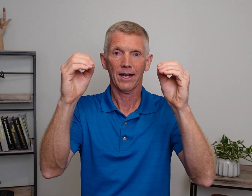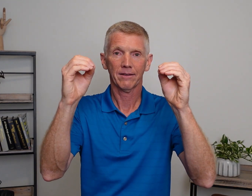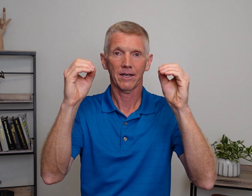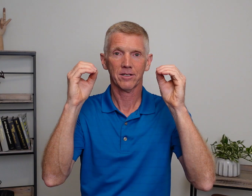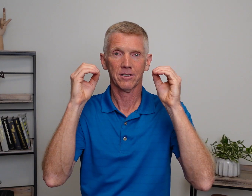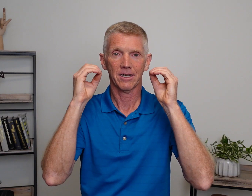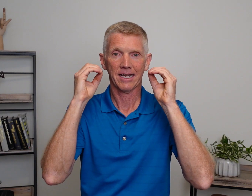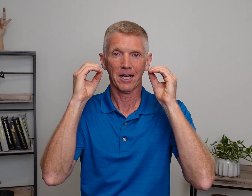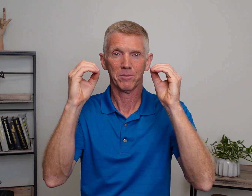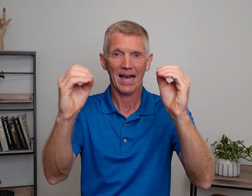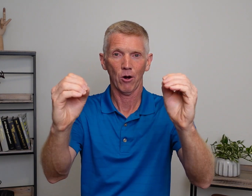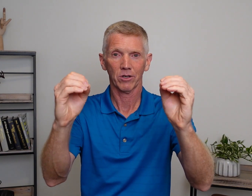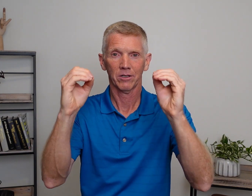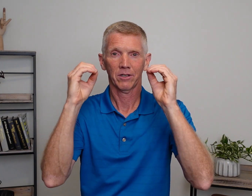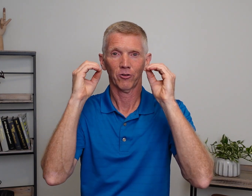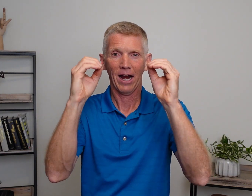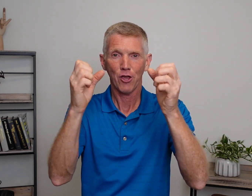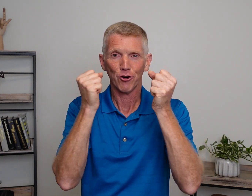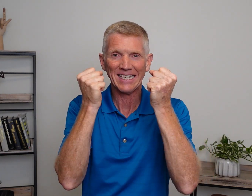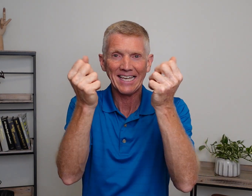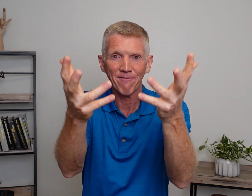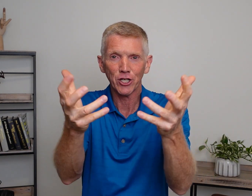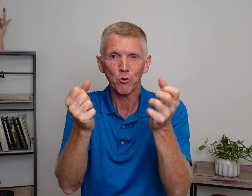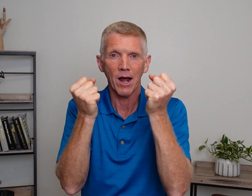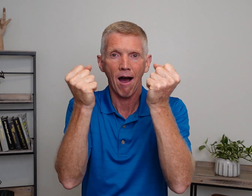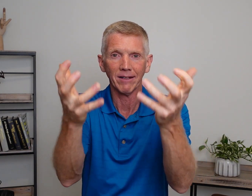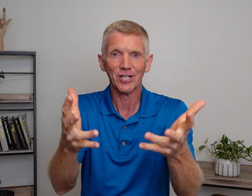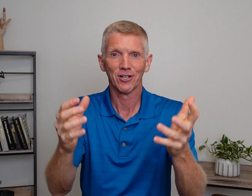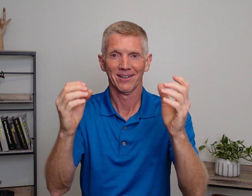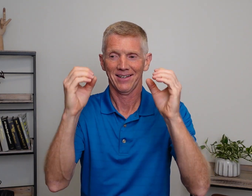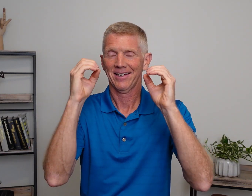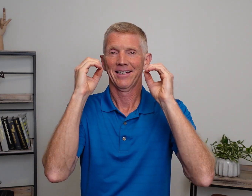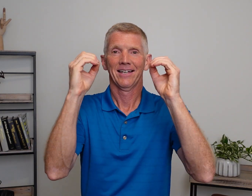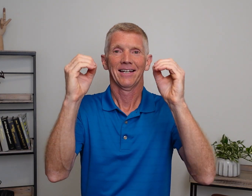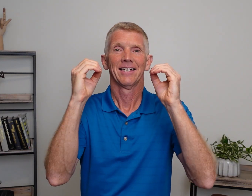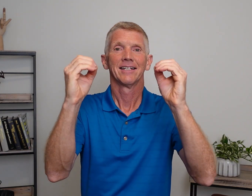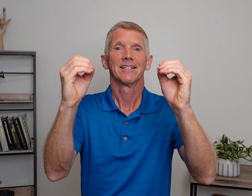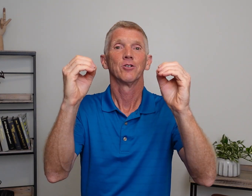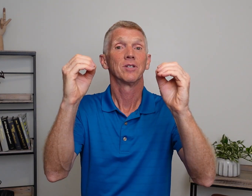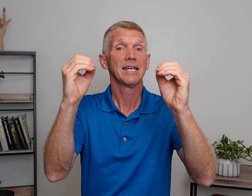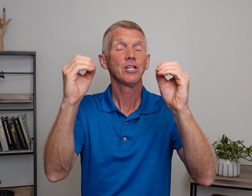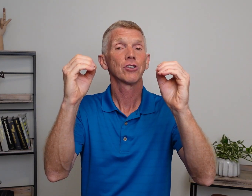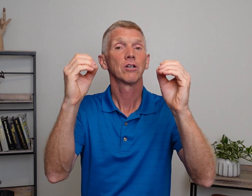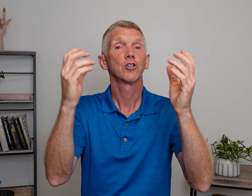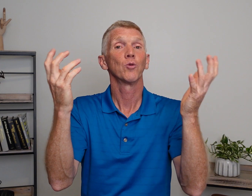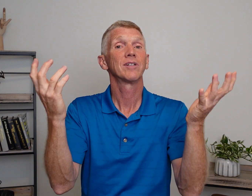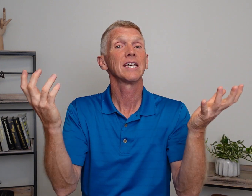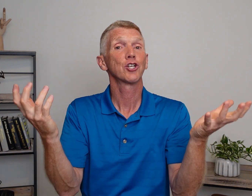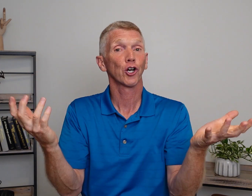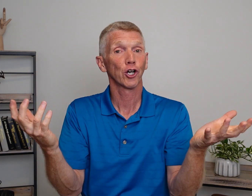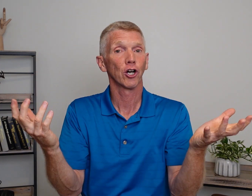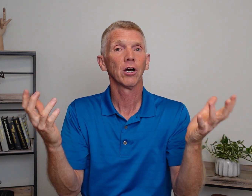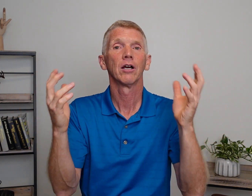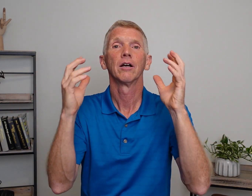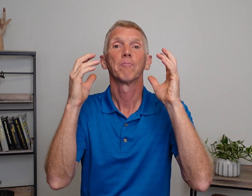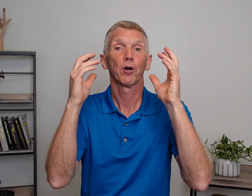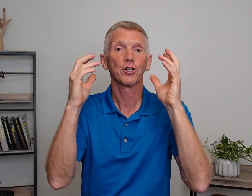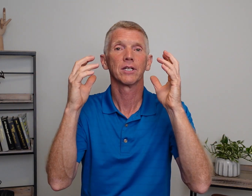like this. It comes out. Right? They're giving you knowledge. To teach. So, teacher. Person.